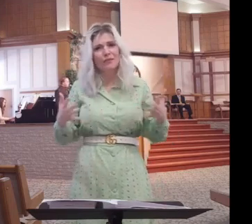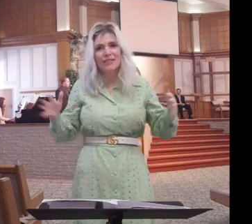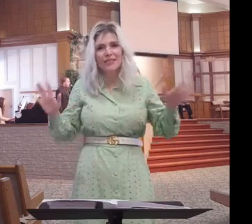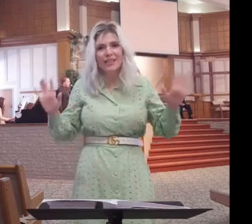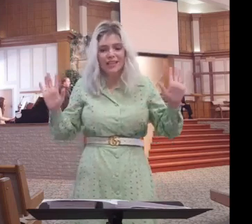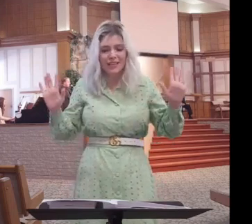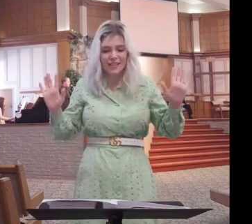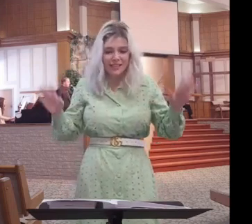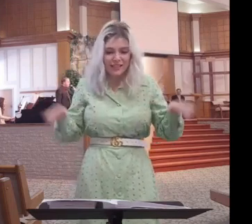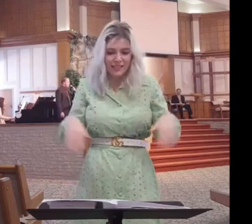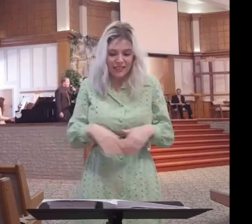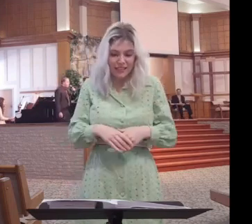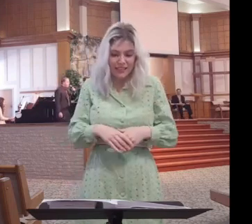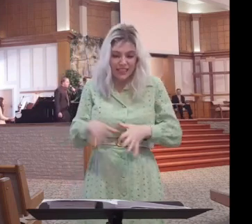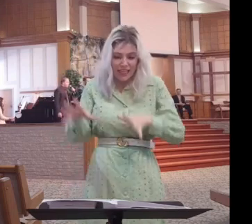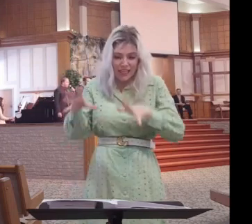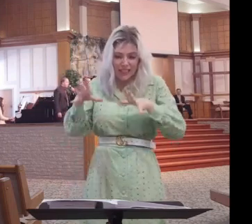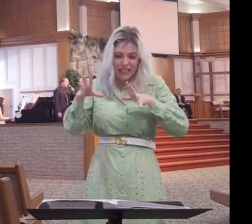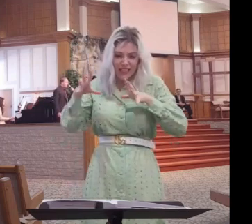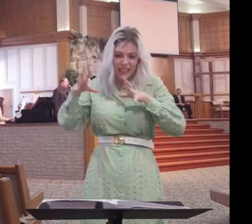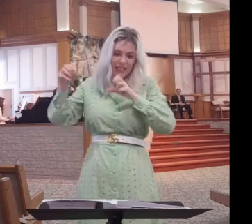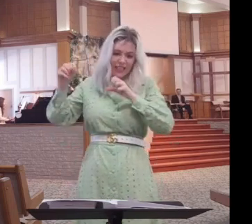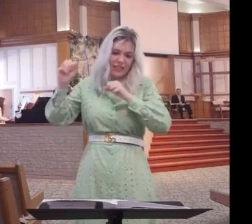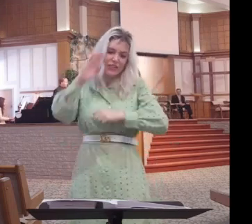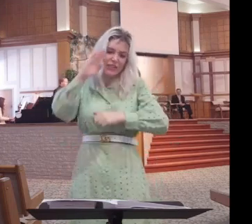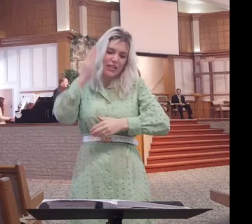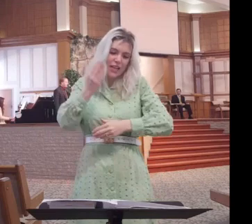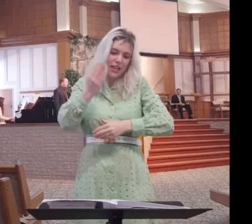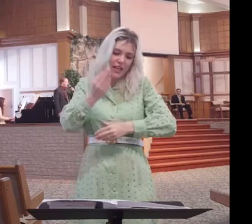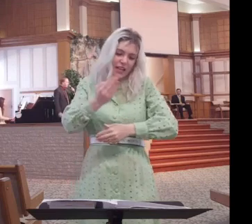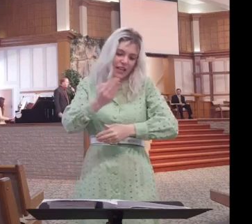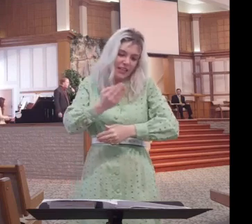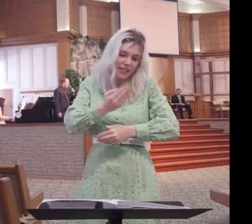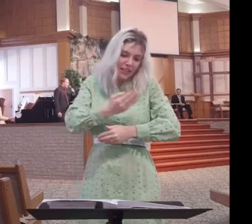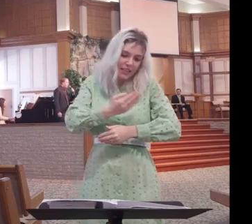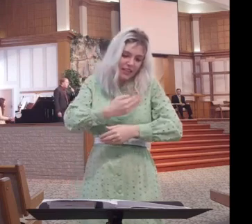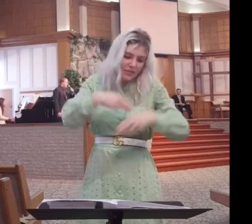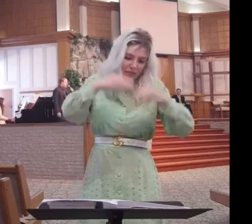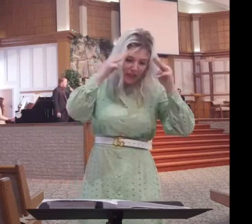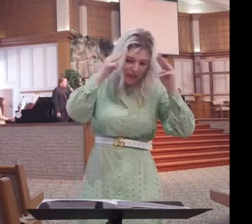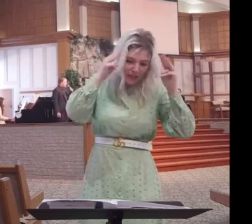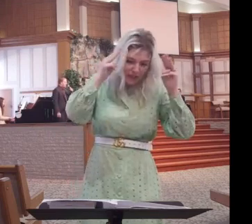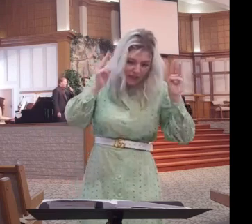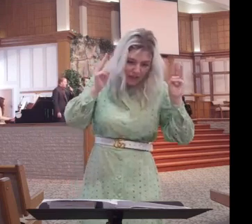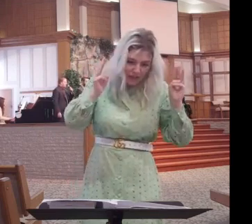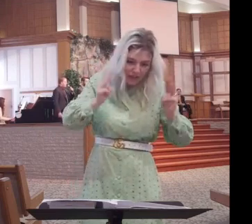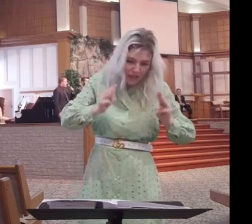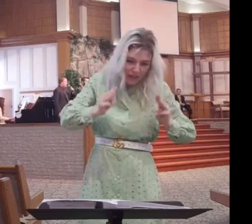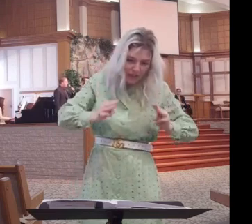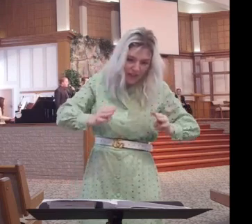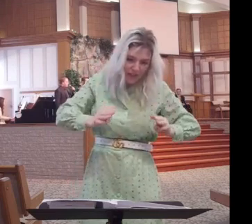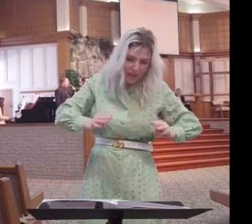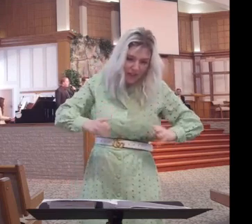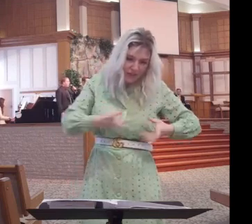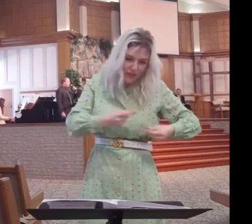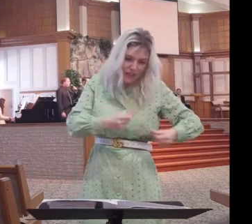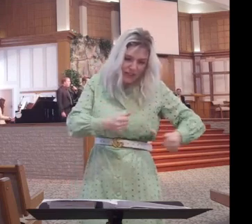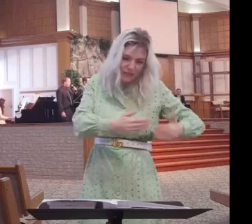done, they'd taken her son, wasted he for his